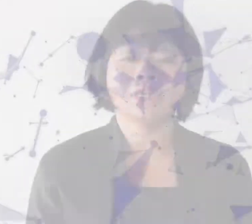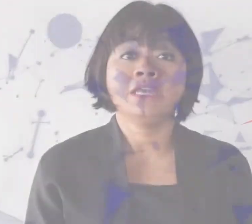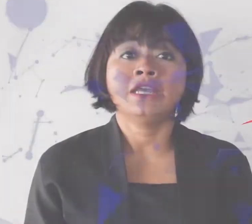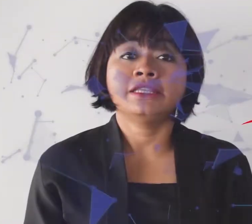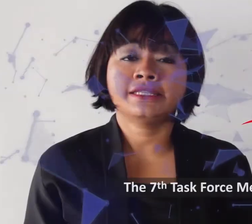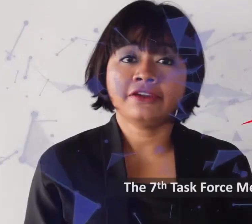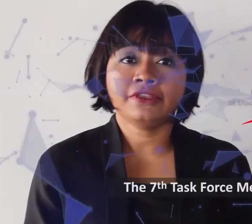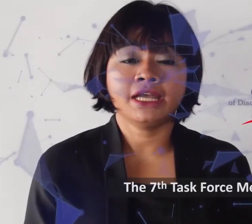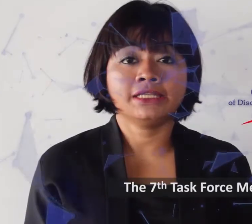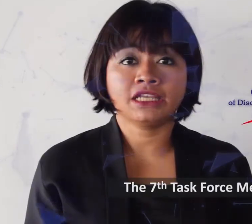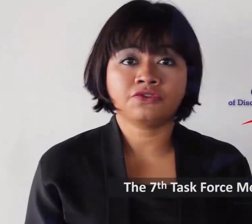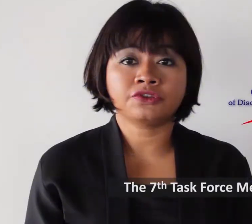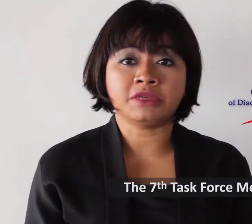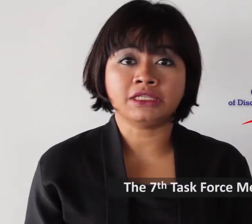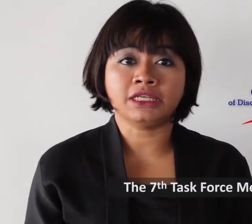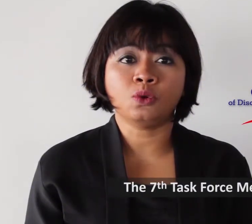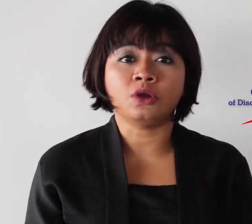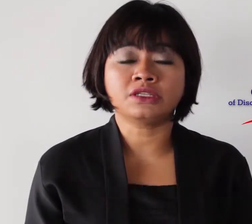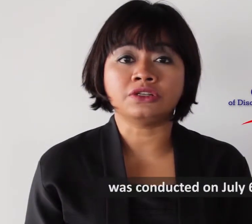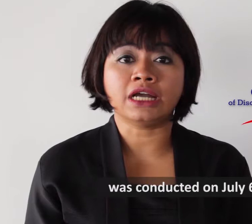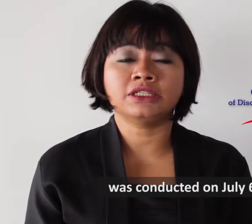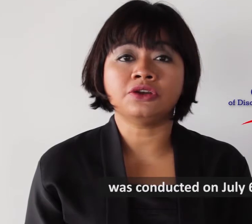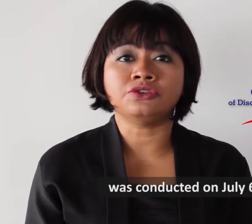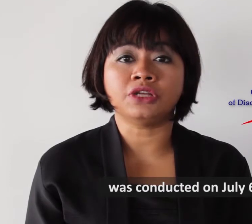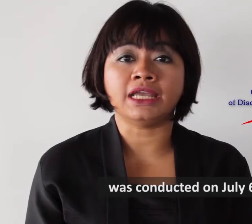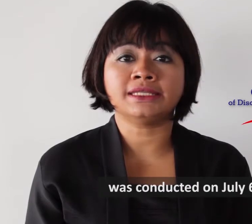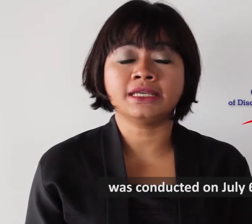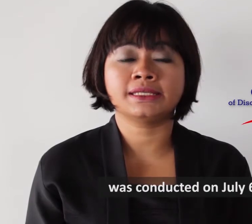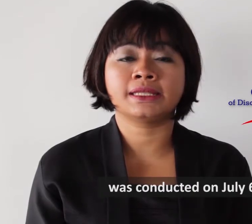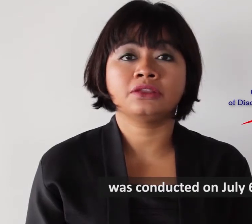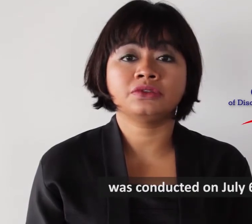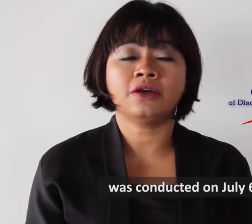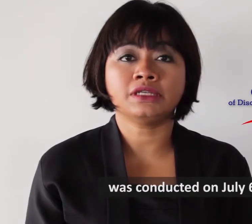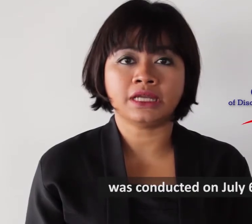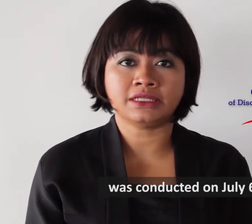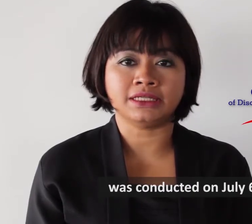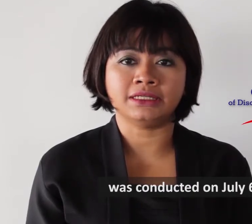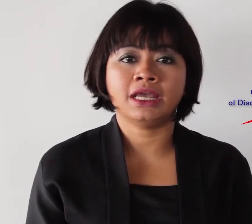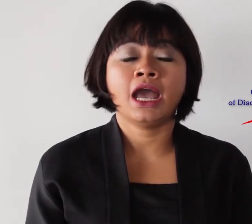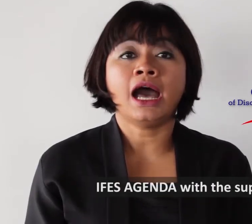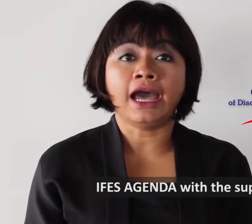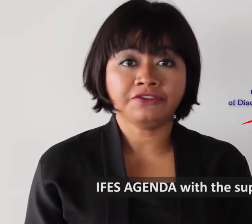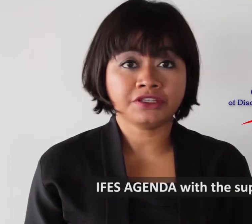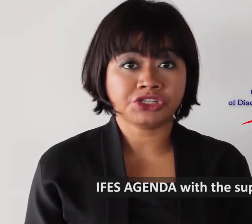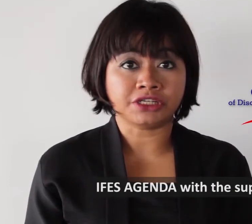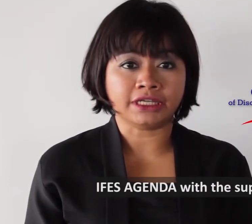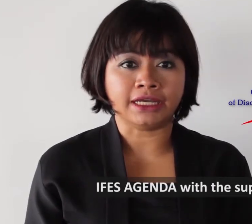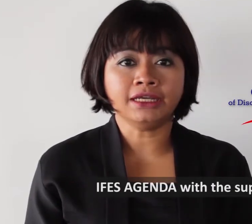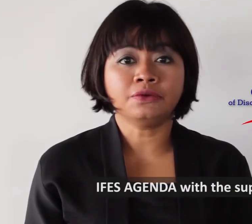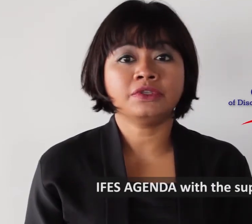The 7th Task Force Meeting was conducted on July 6, 2018. IFAS Agenda, with